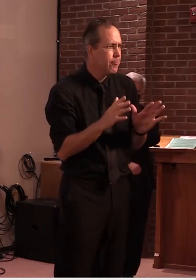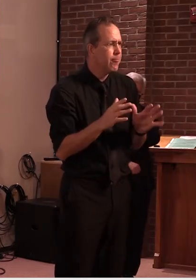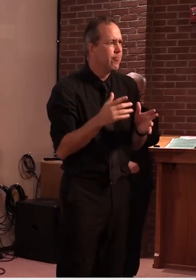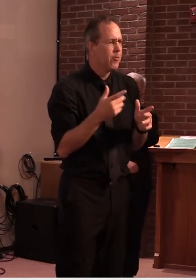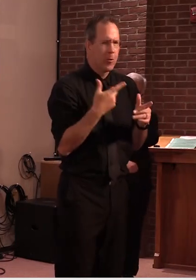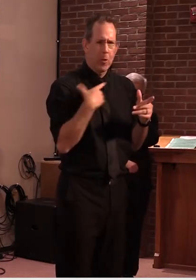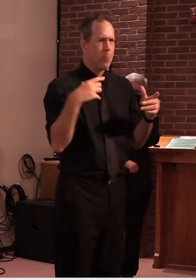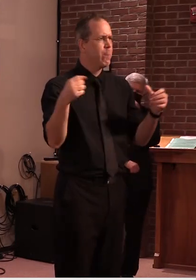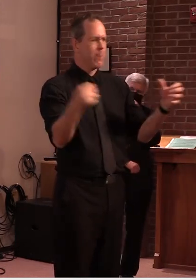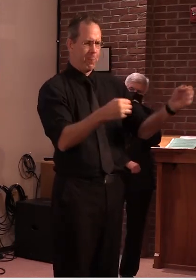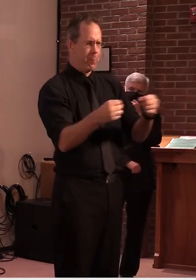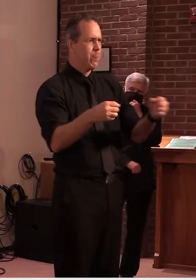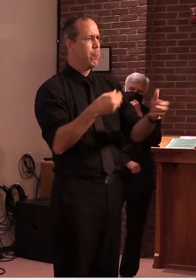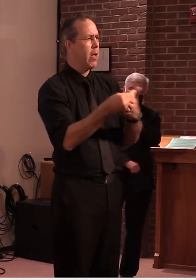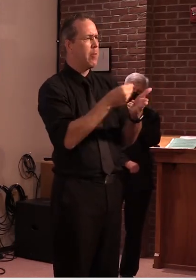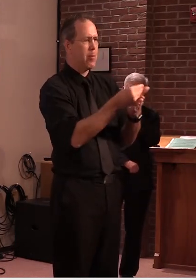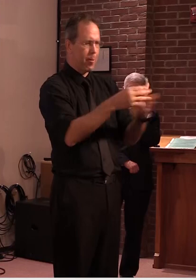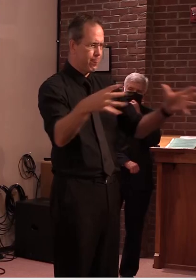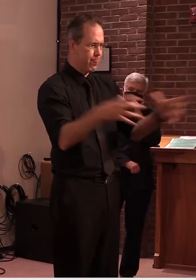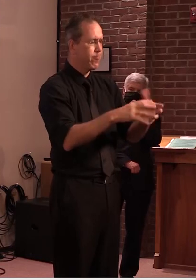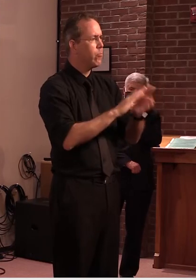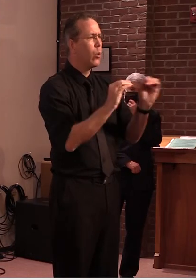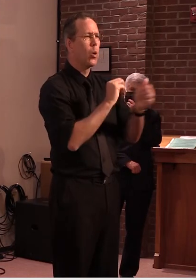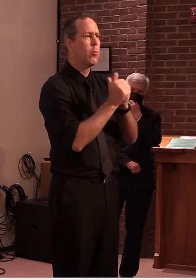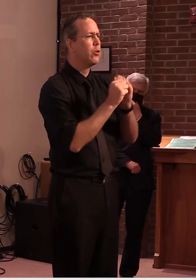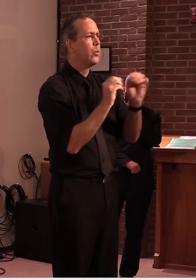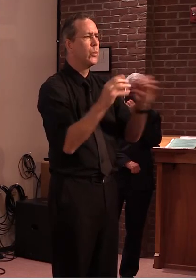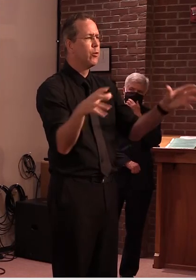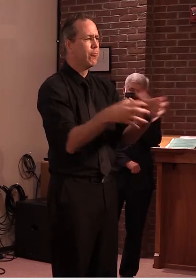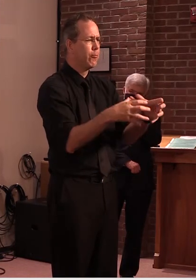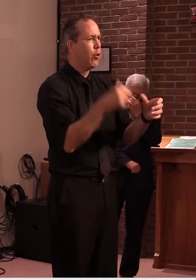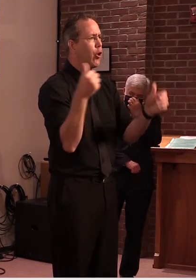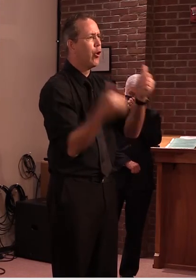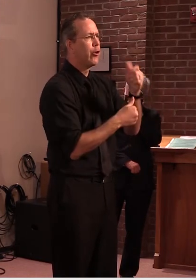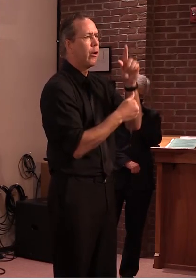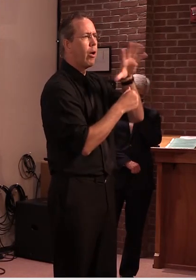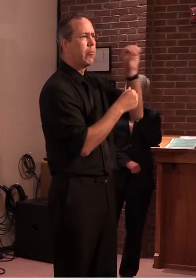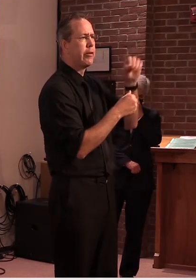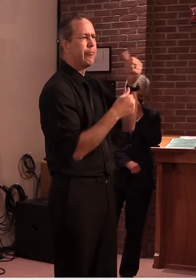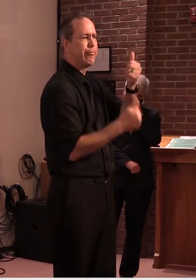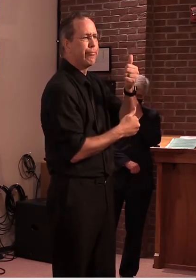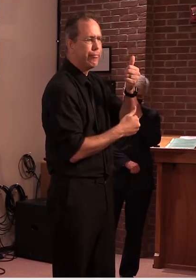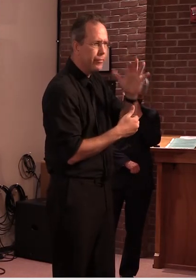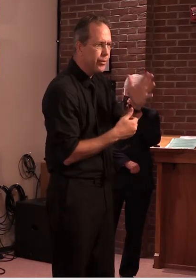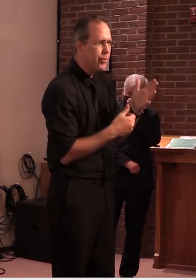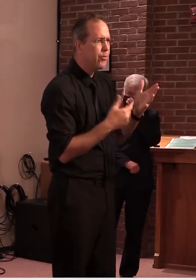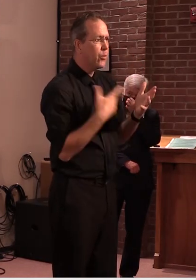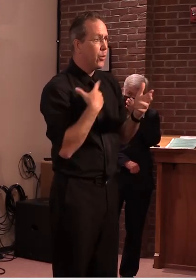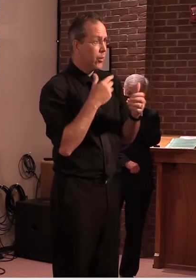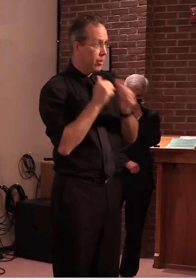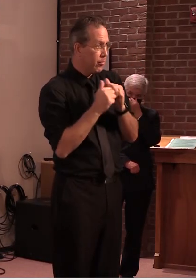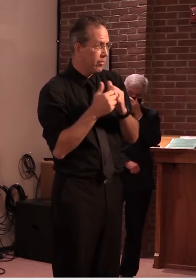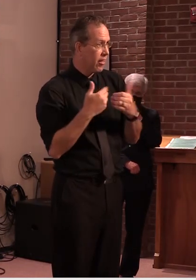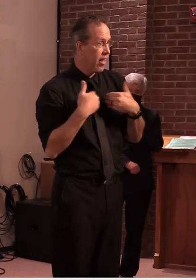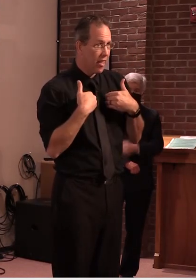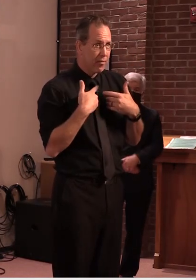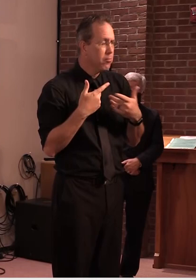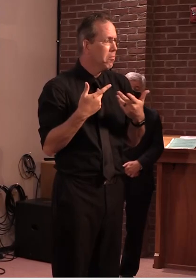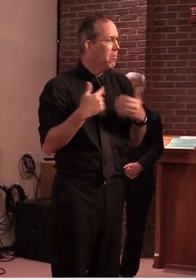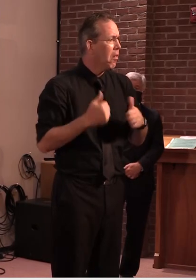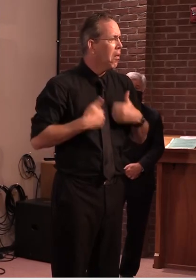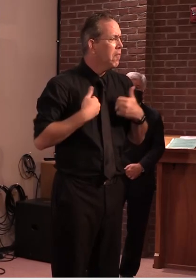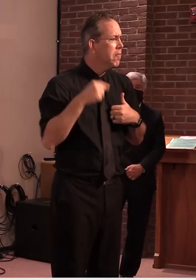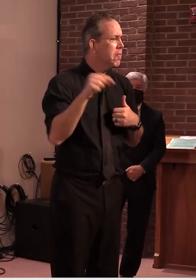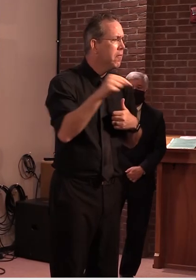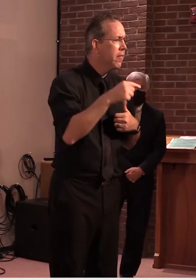to pick up and and go into business to compete so i my my initial reaction is gw